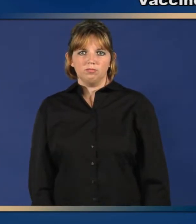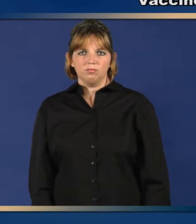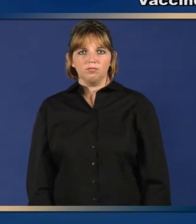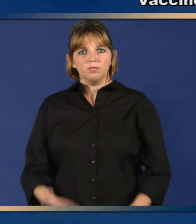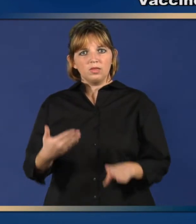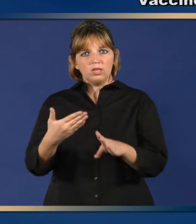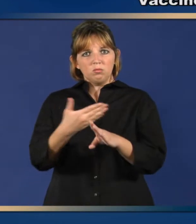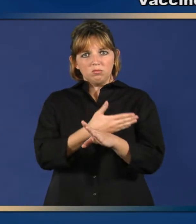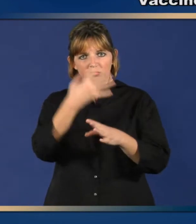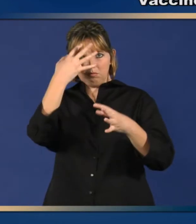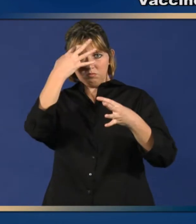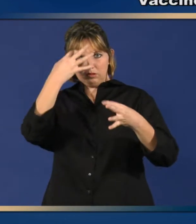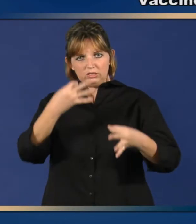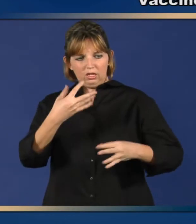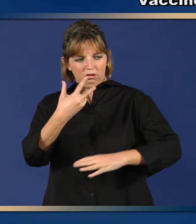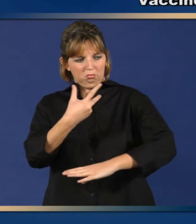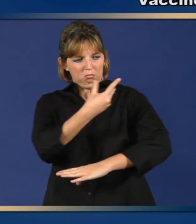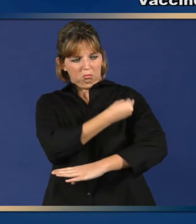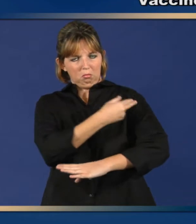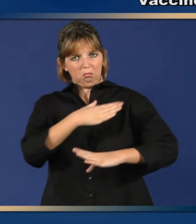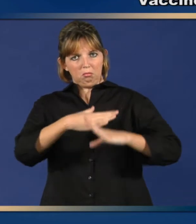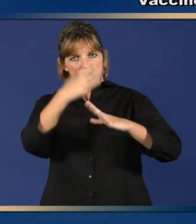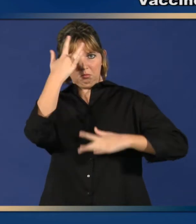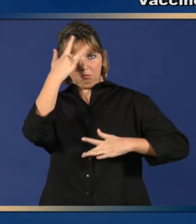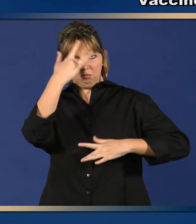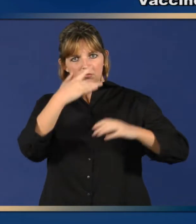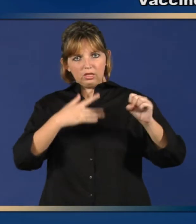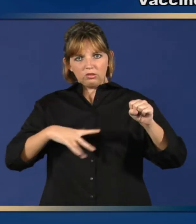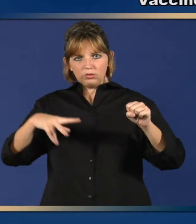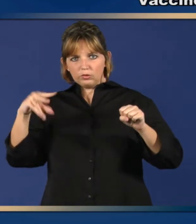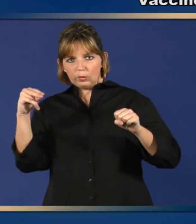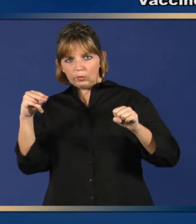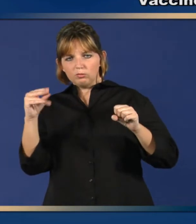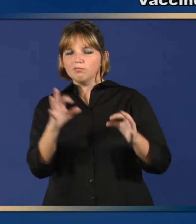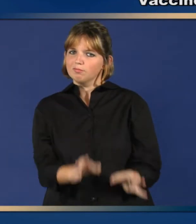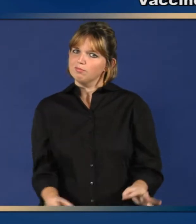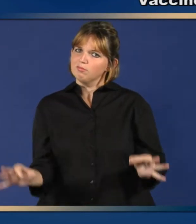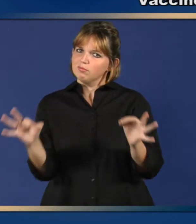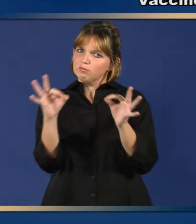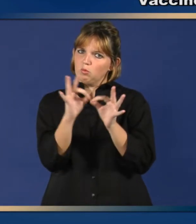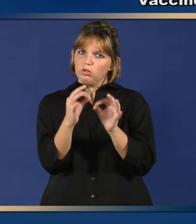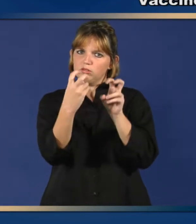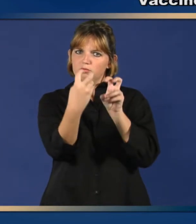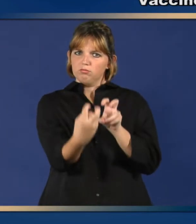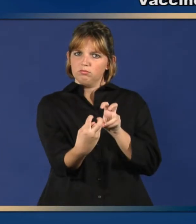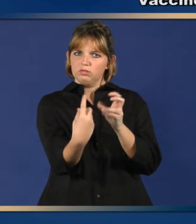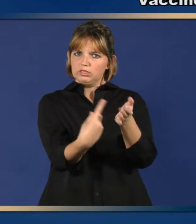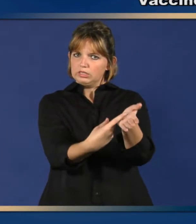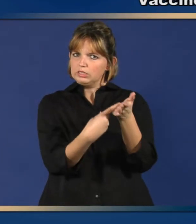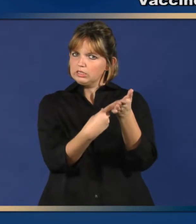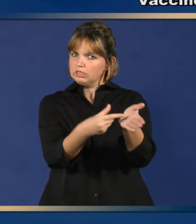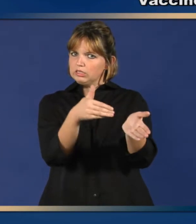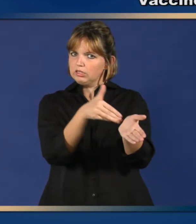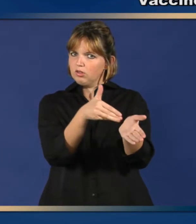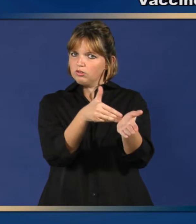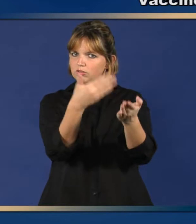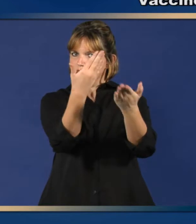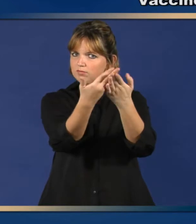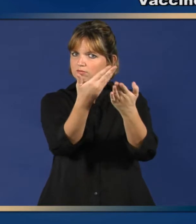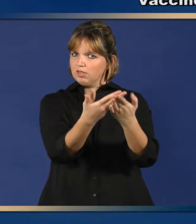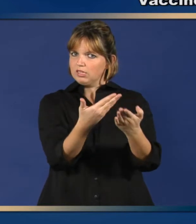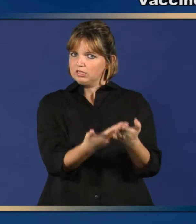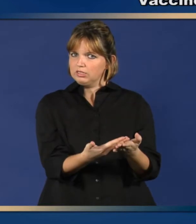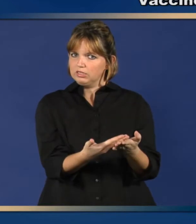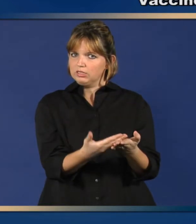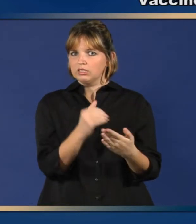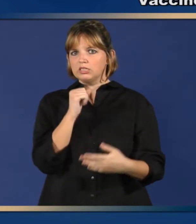That's why you need to get all the scientific facts from a medical professional you can trust before making